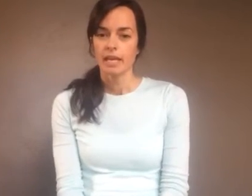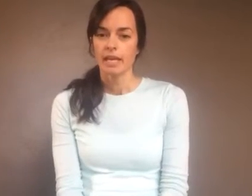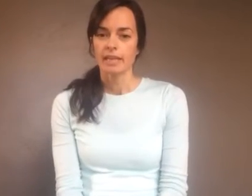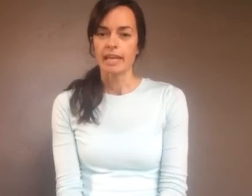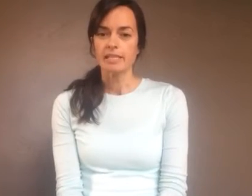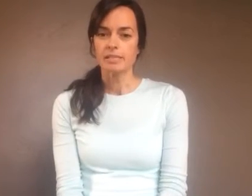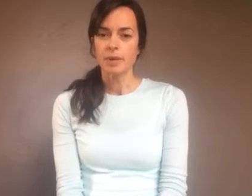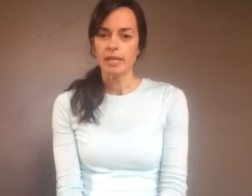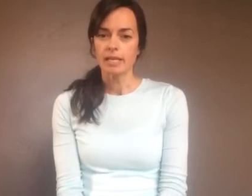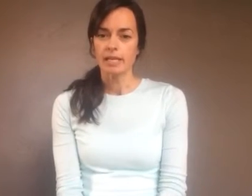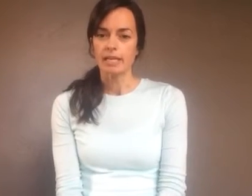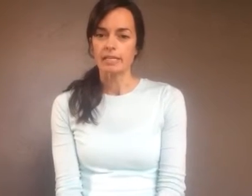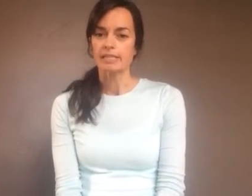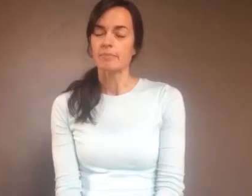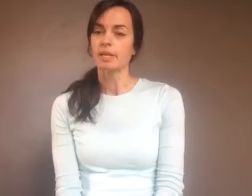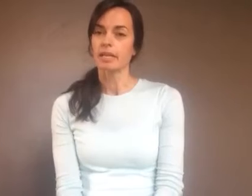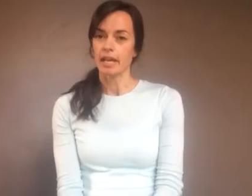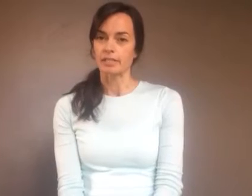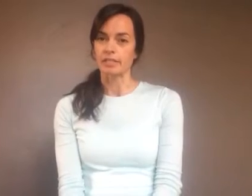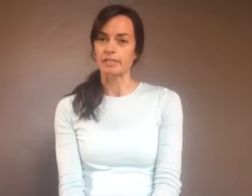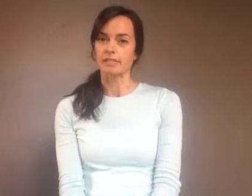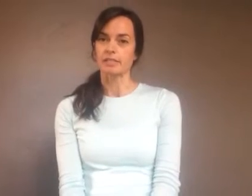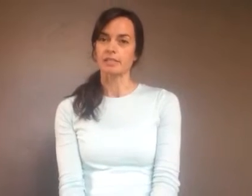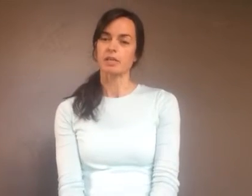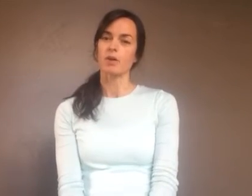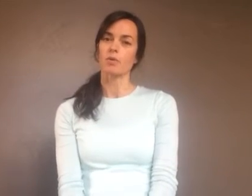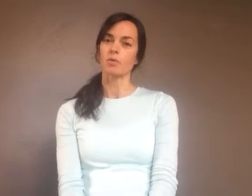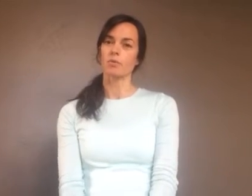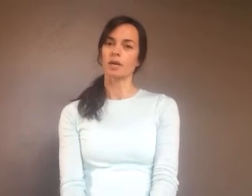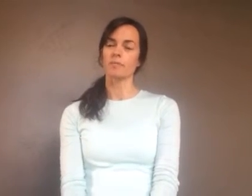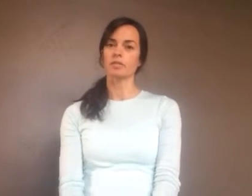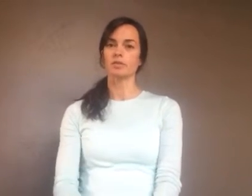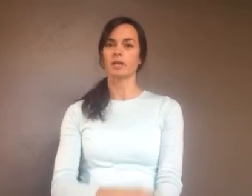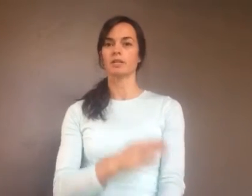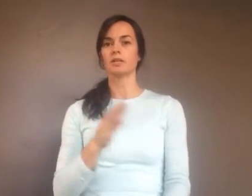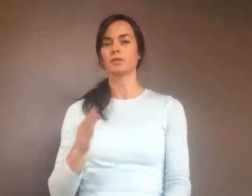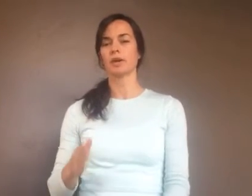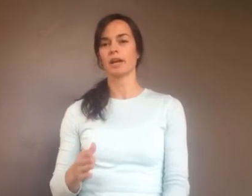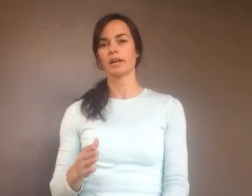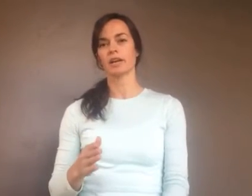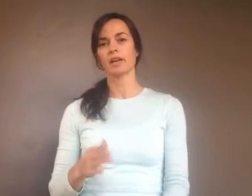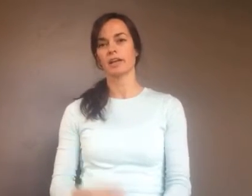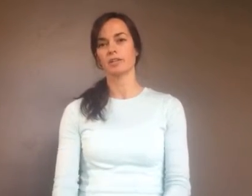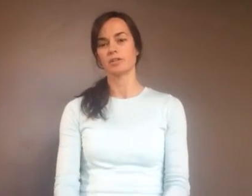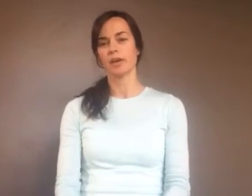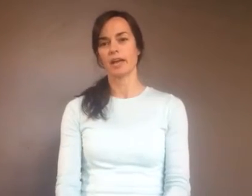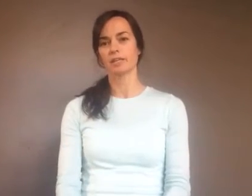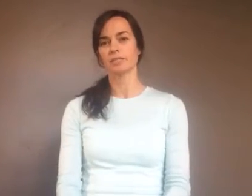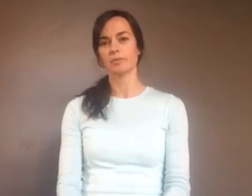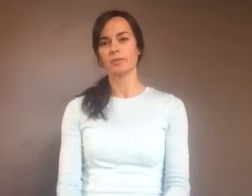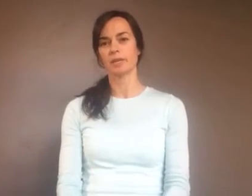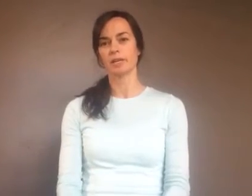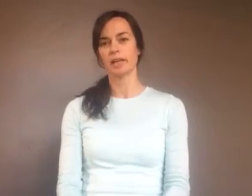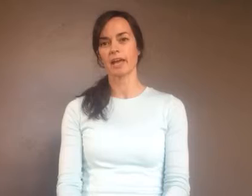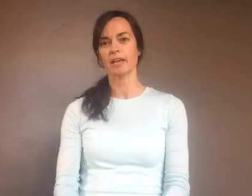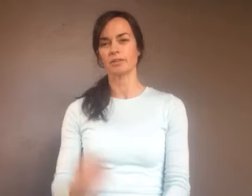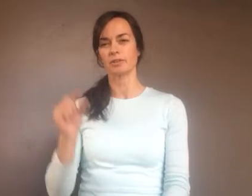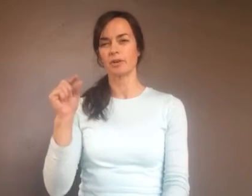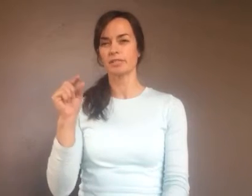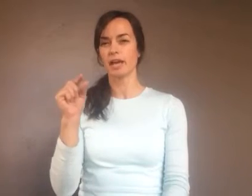The next one is the Middle Ages. So we're coming to a new era and a new age that we'll be looking at, and you'll notice